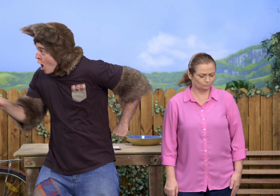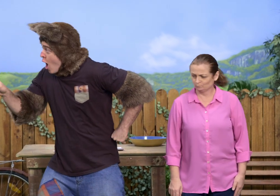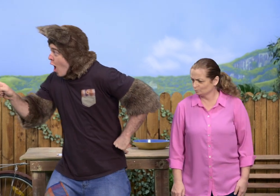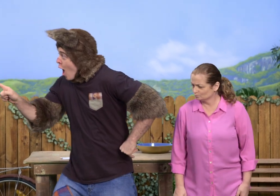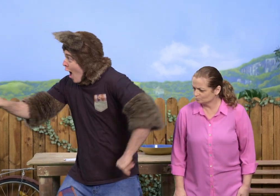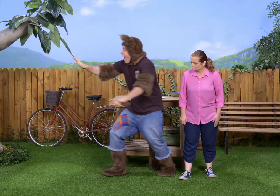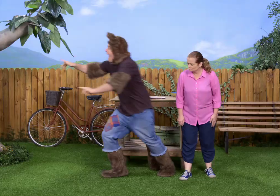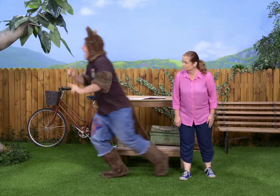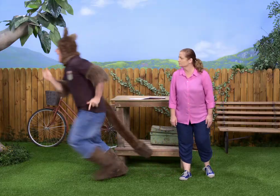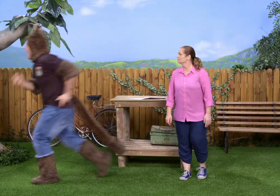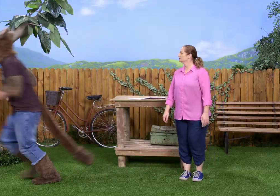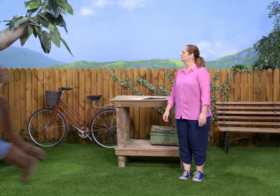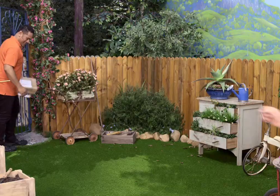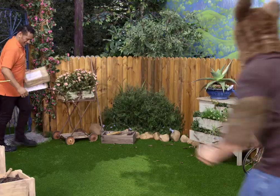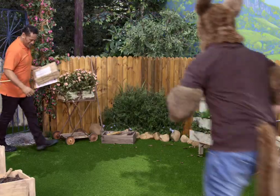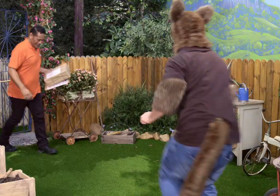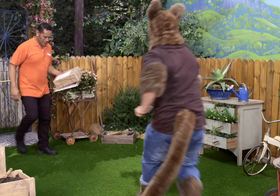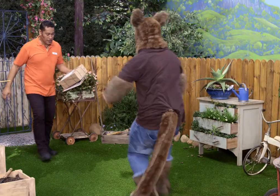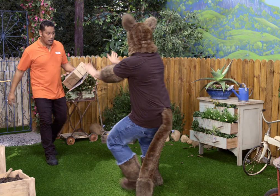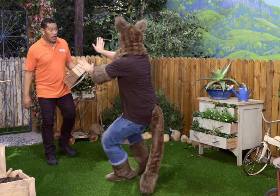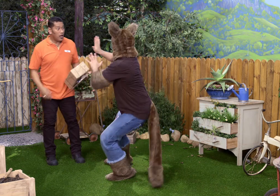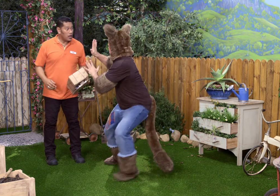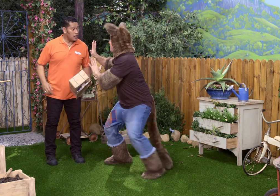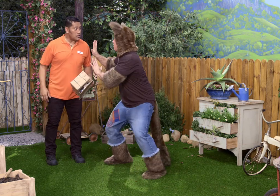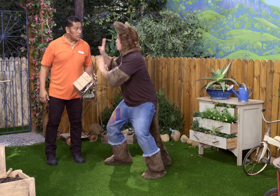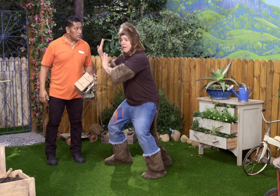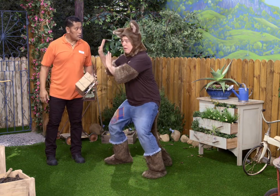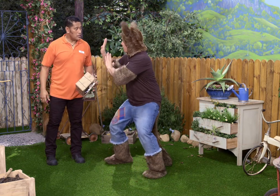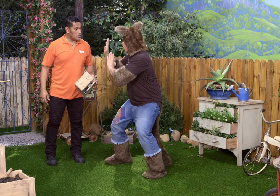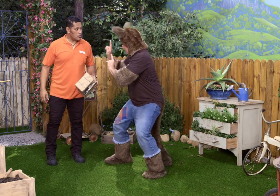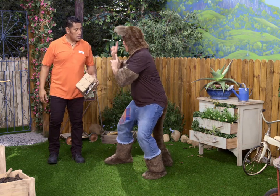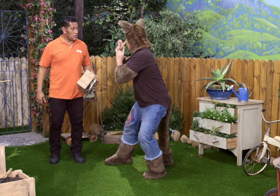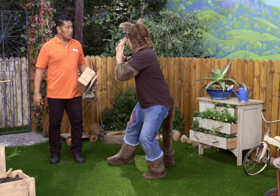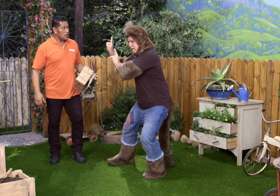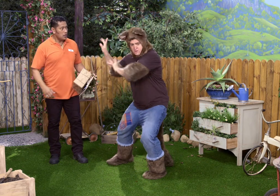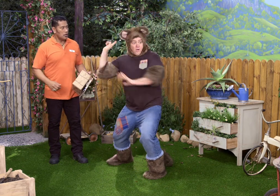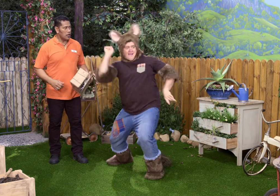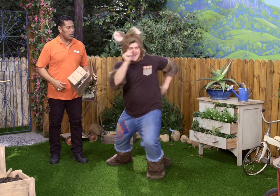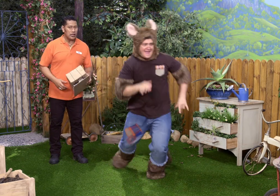Oh. Oh, look. Hi, Jay. Oh. Wait there. I'll be right back.